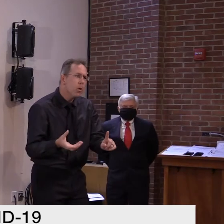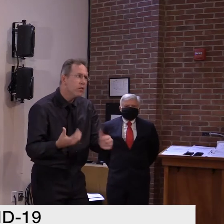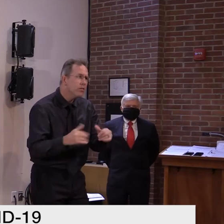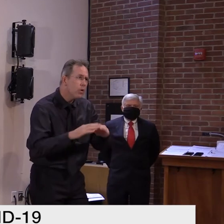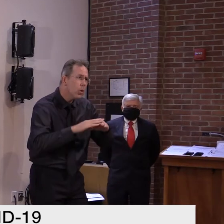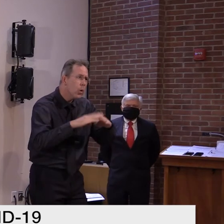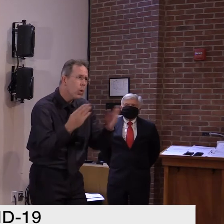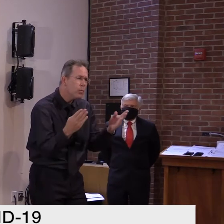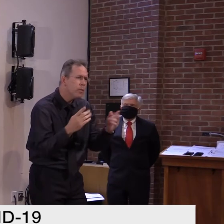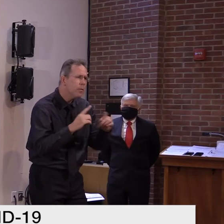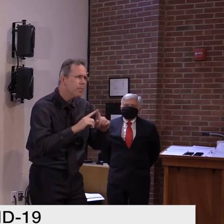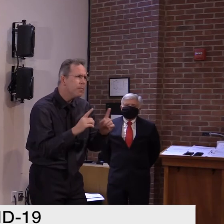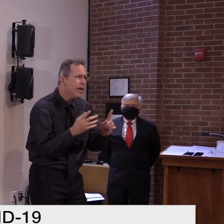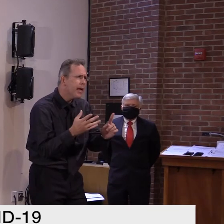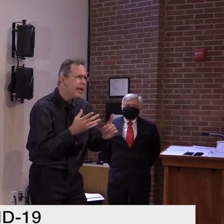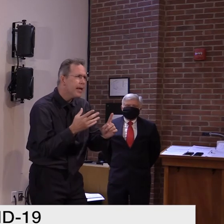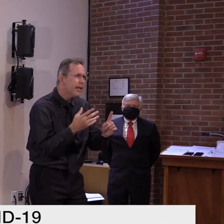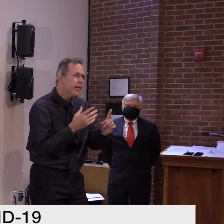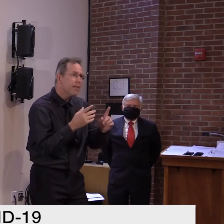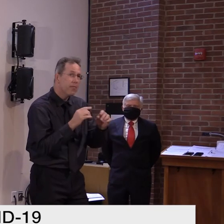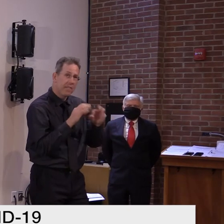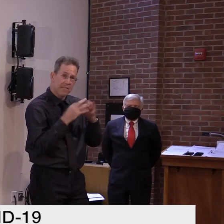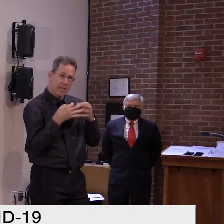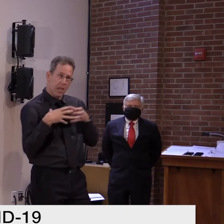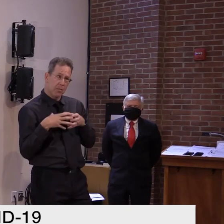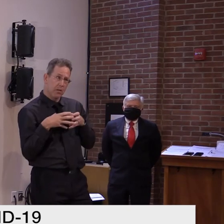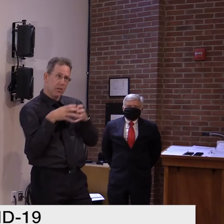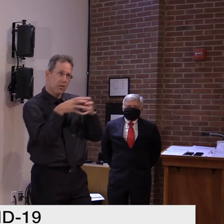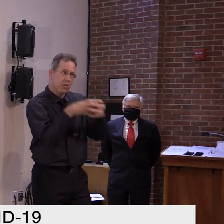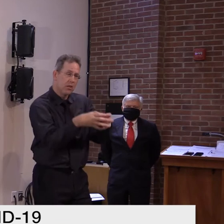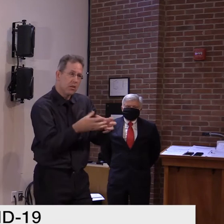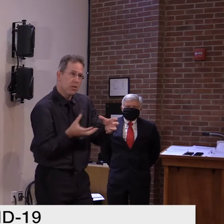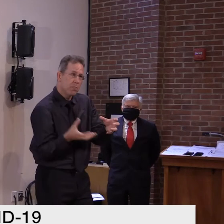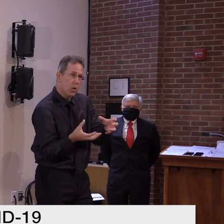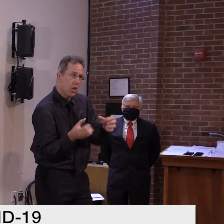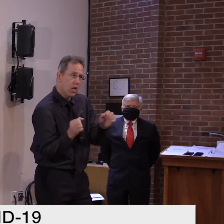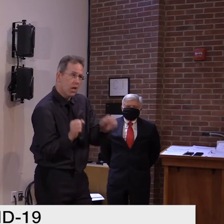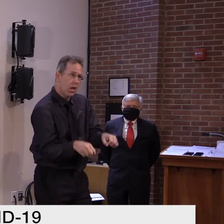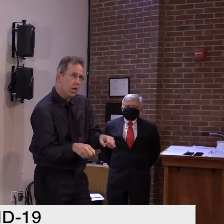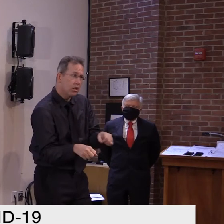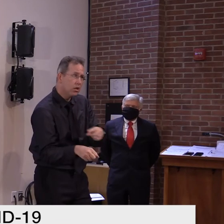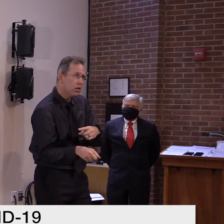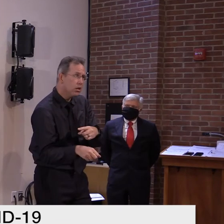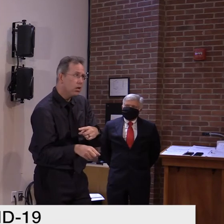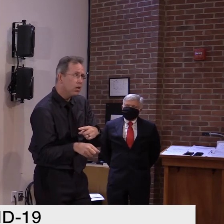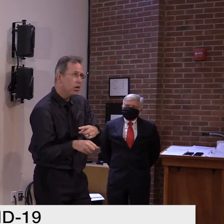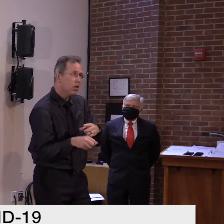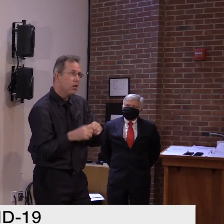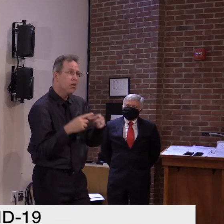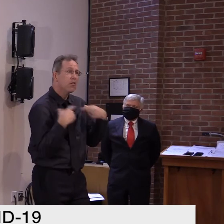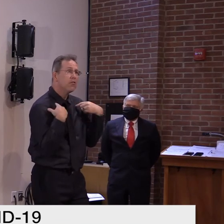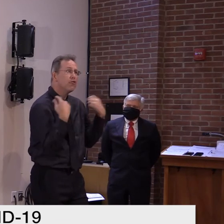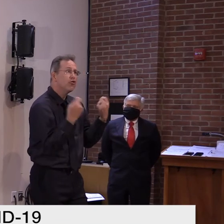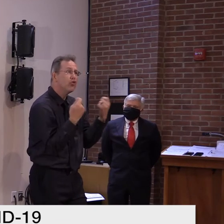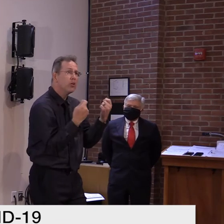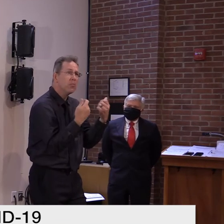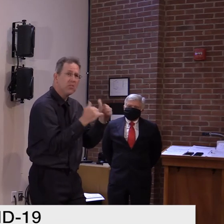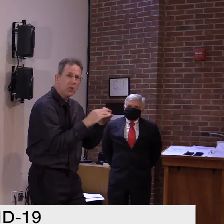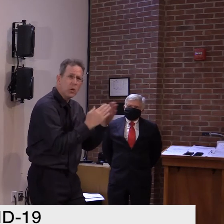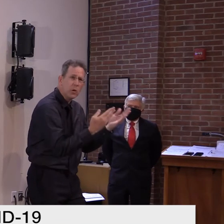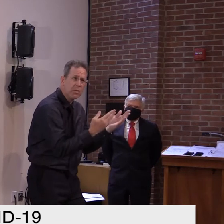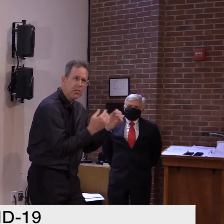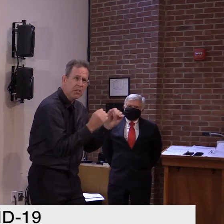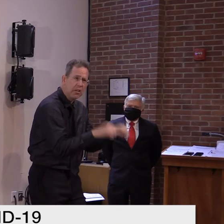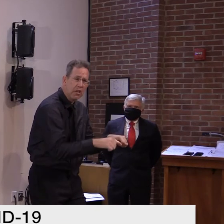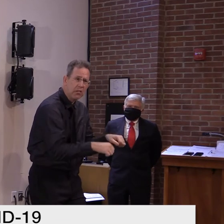in the same way. I didn't, I, I searched the, uh, order to say anything specific to that. Maybe, um, Commissioner Scherling or